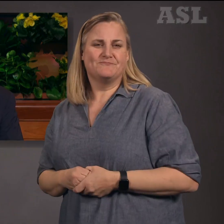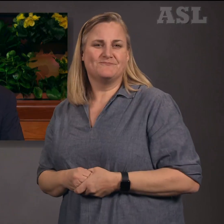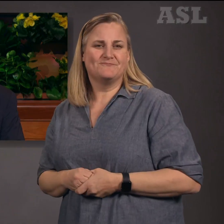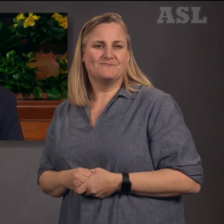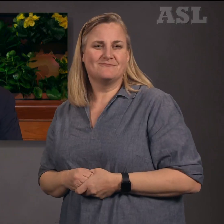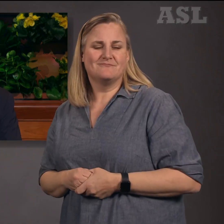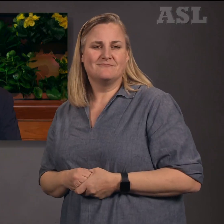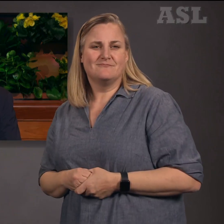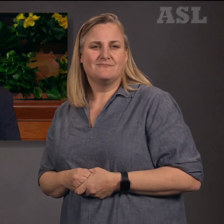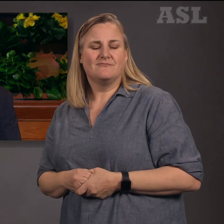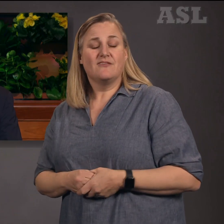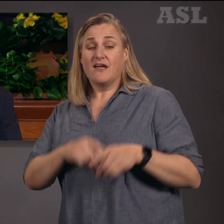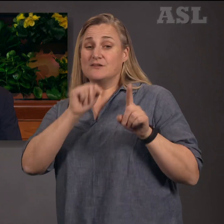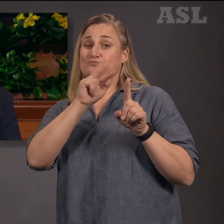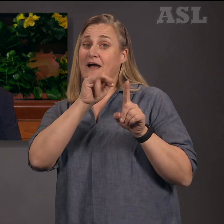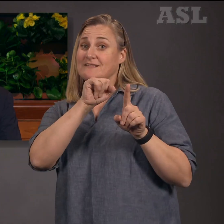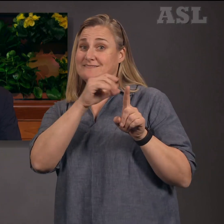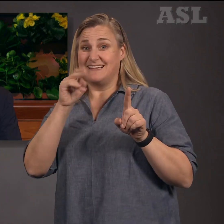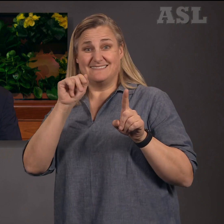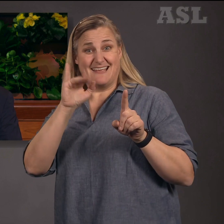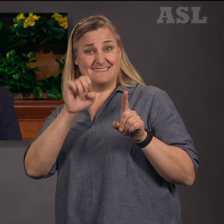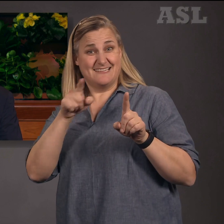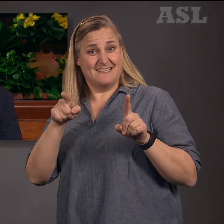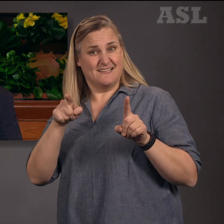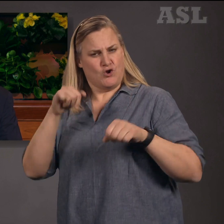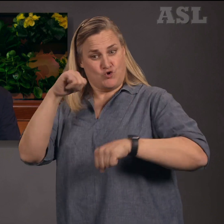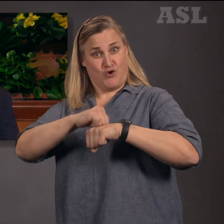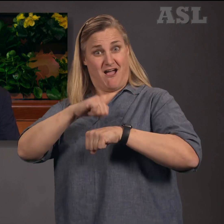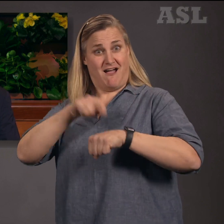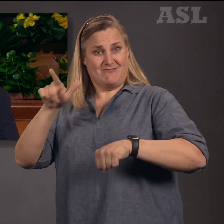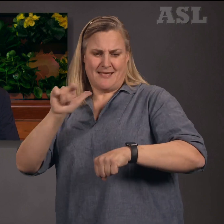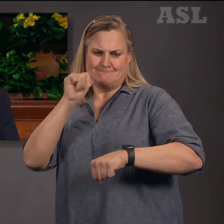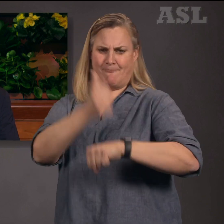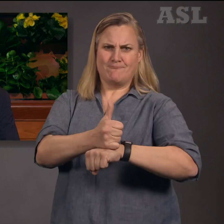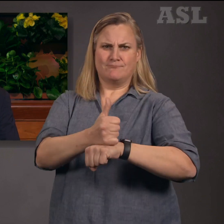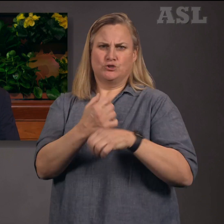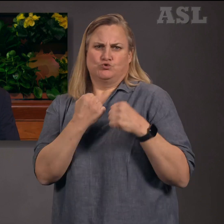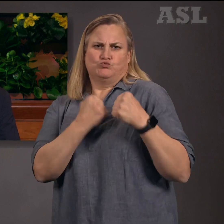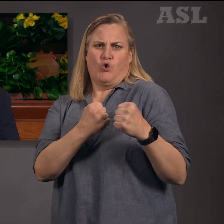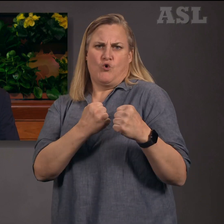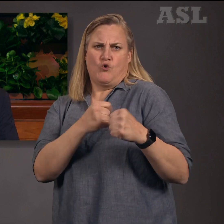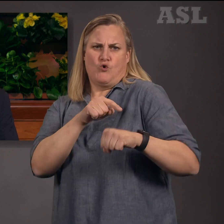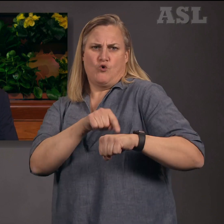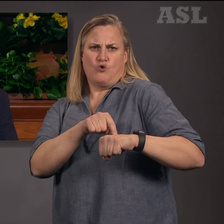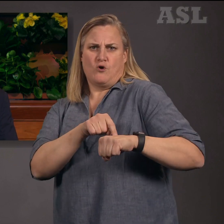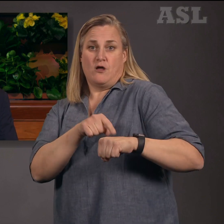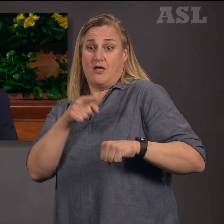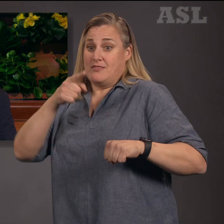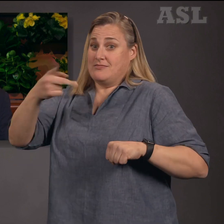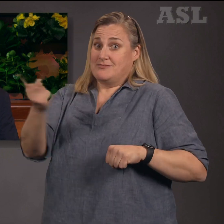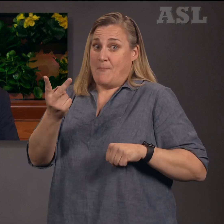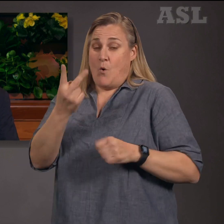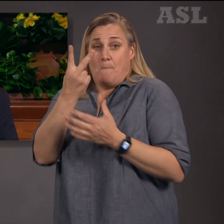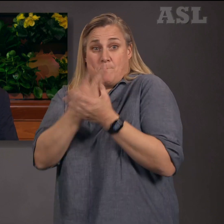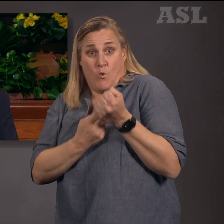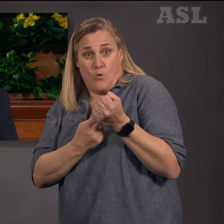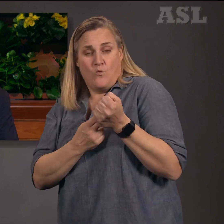Travis and Casey are building their house on the rock. Travis and